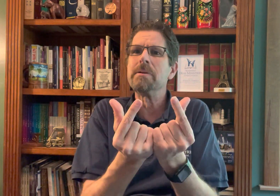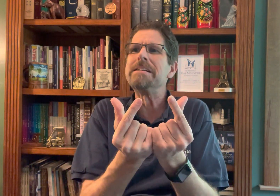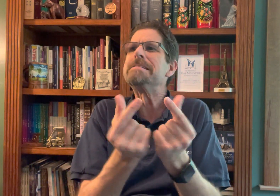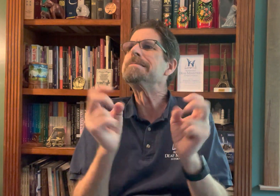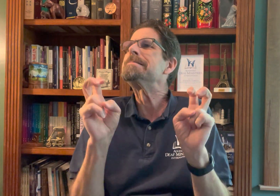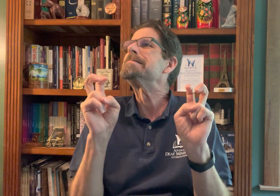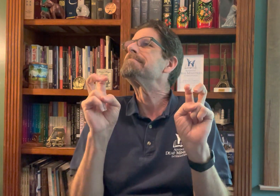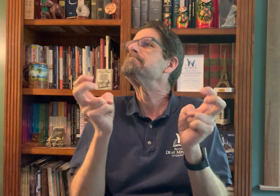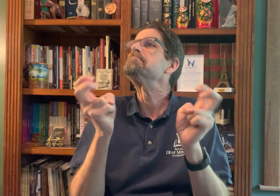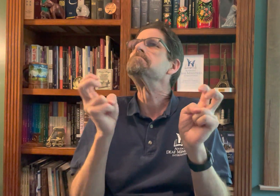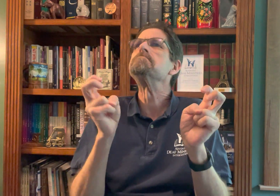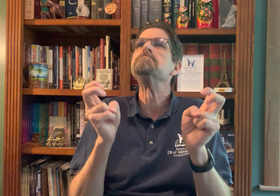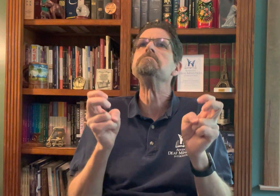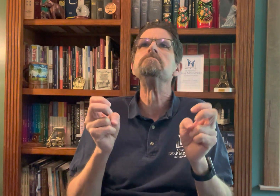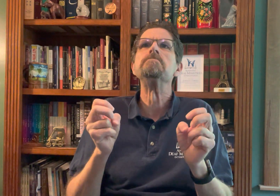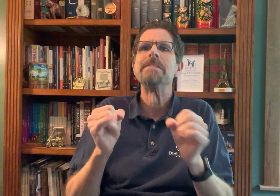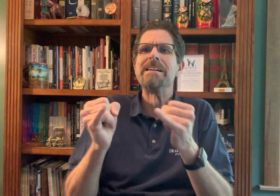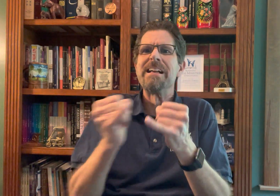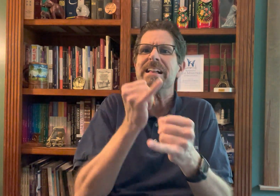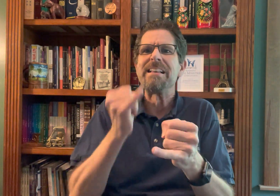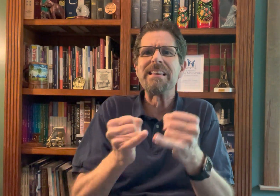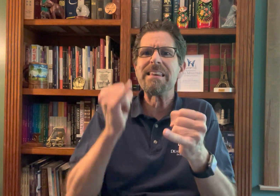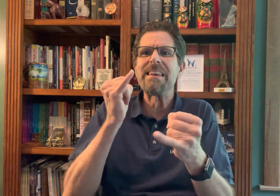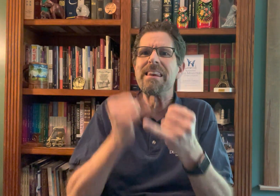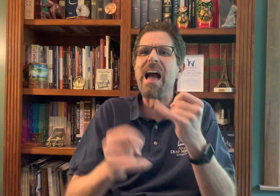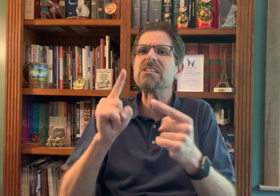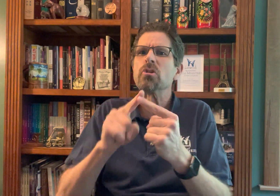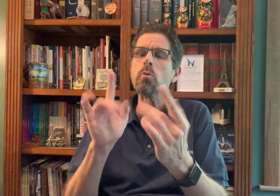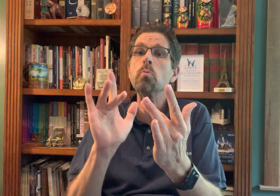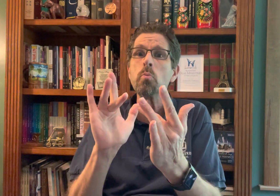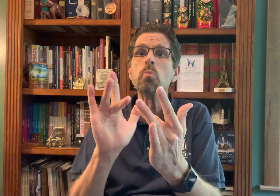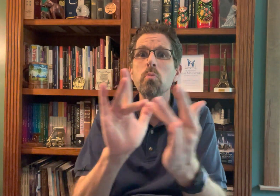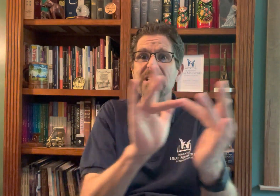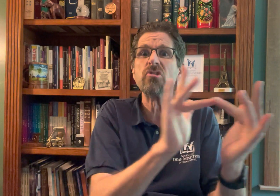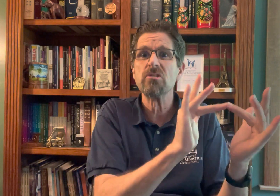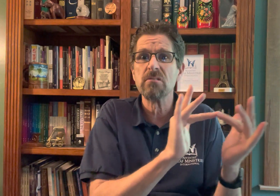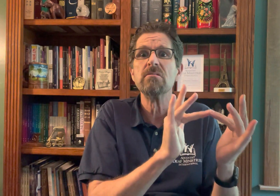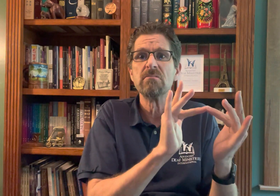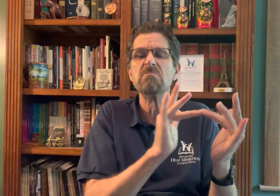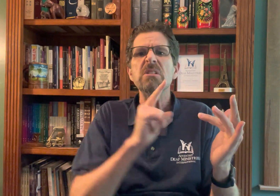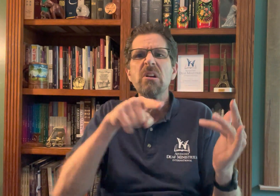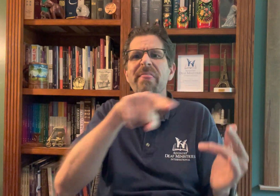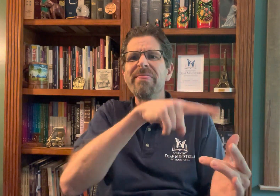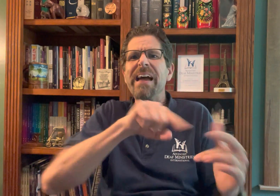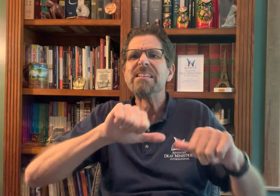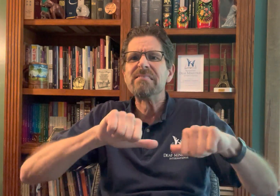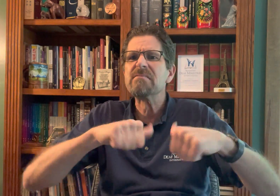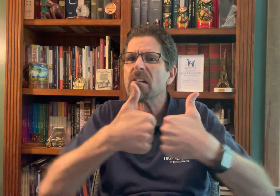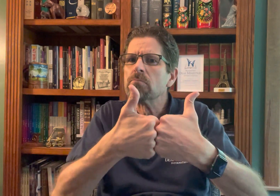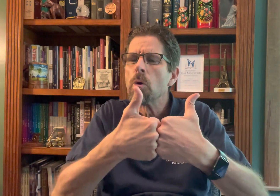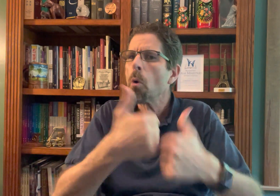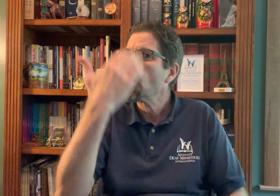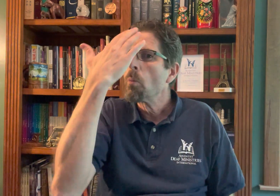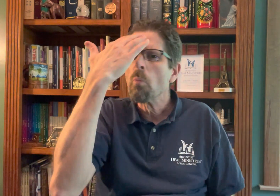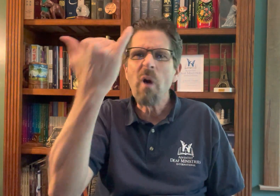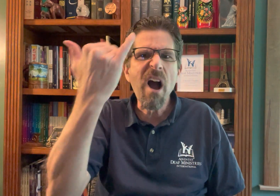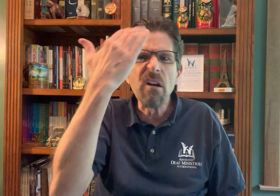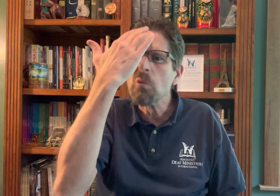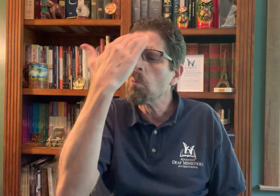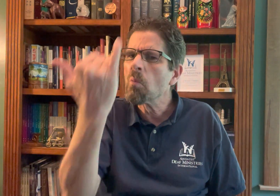And the deaf are among the last people group to be reached. And they're